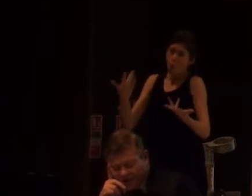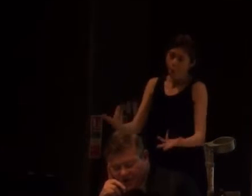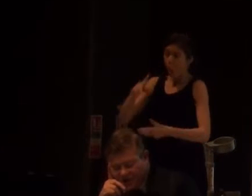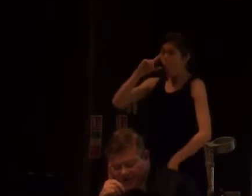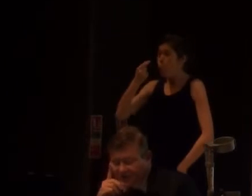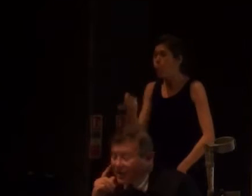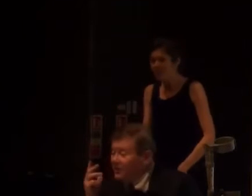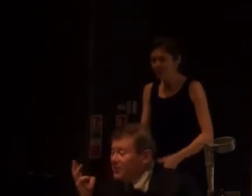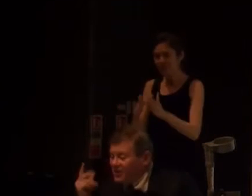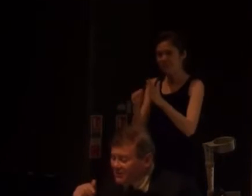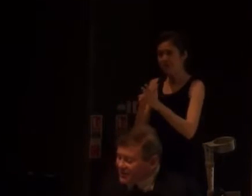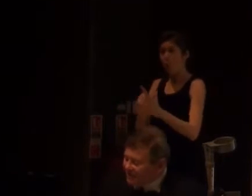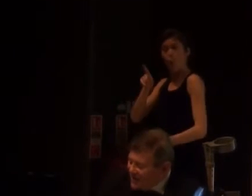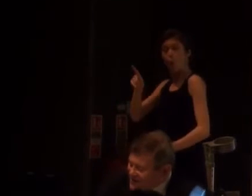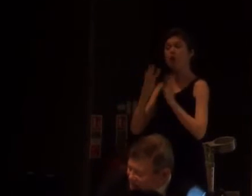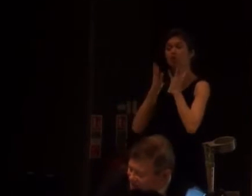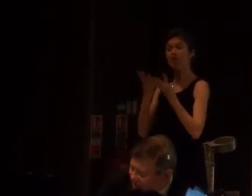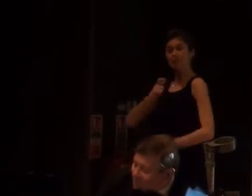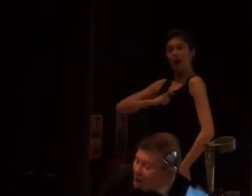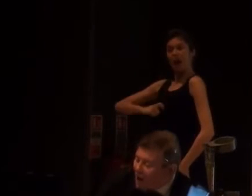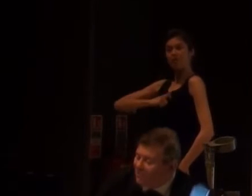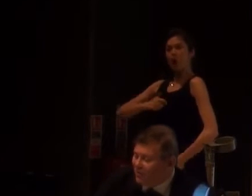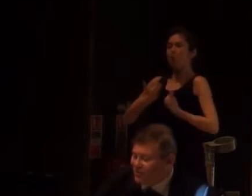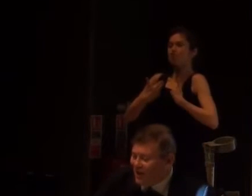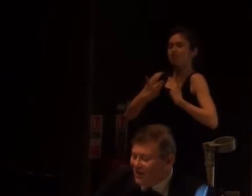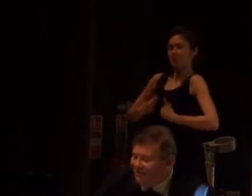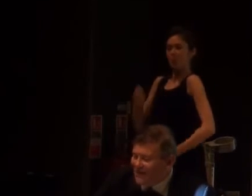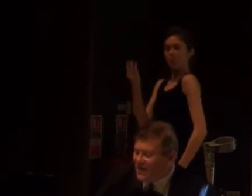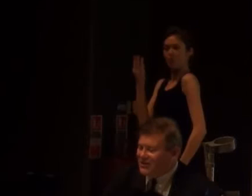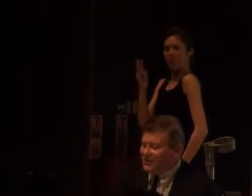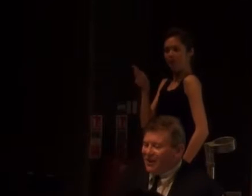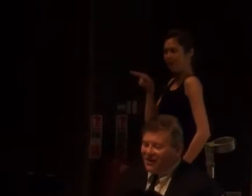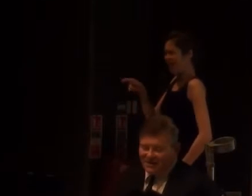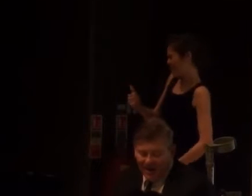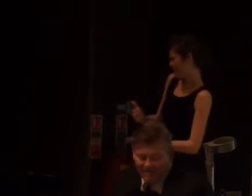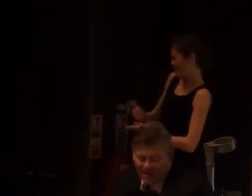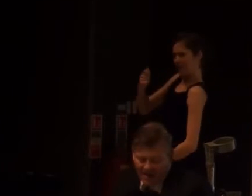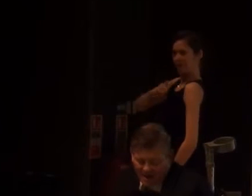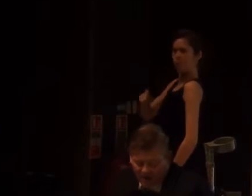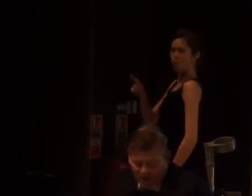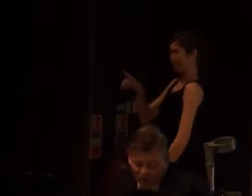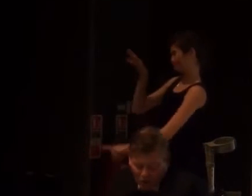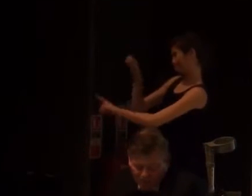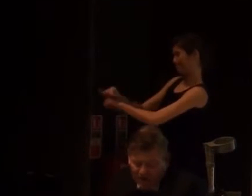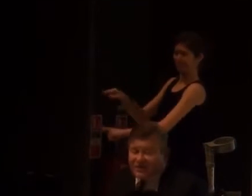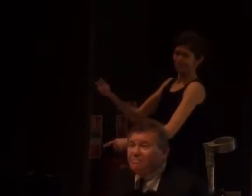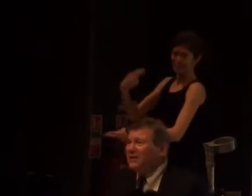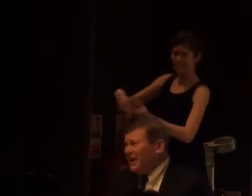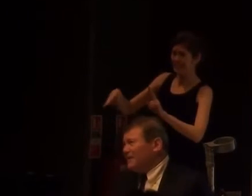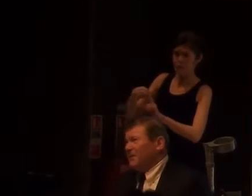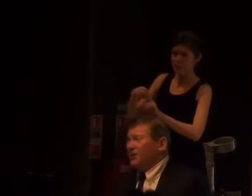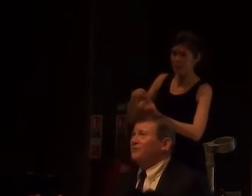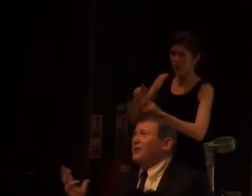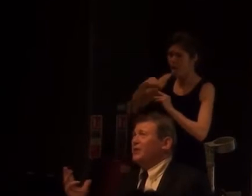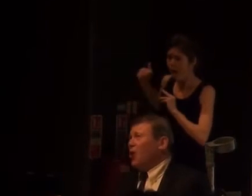Richard III, which gives us a fantastic part but also a fantastic stereotype. We have objects of